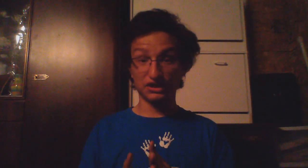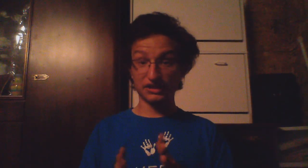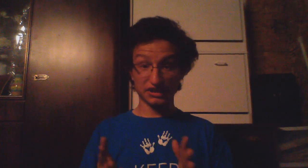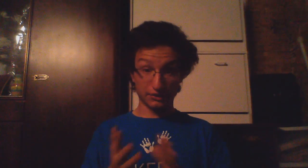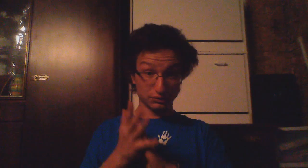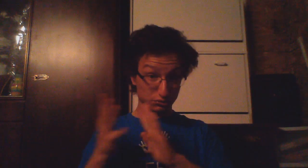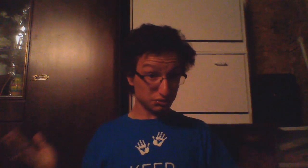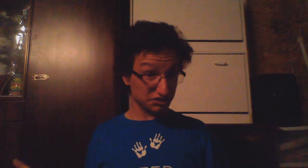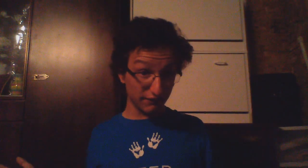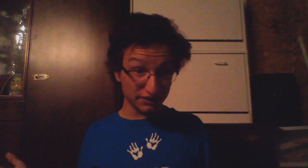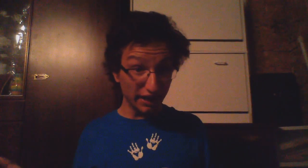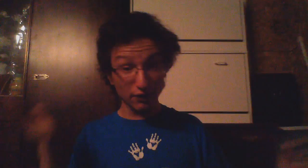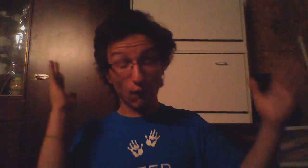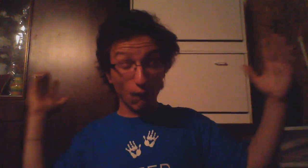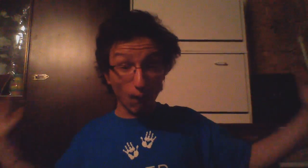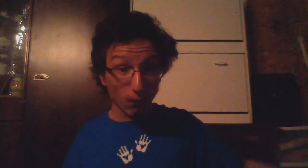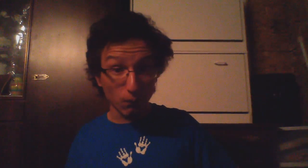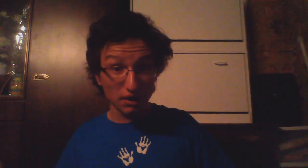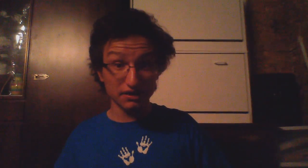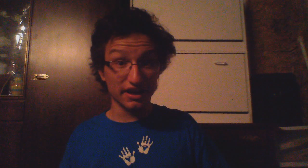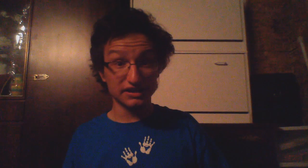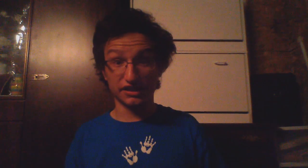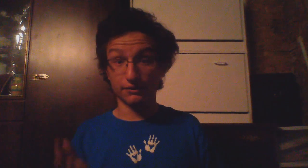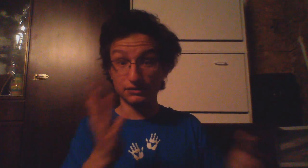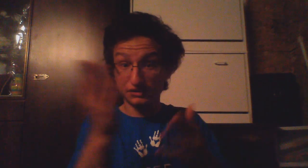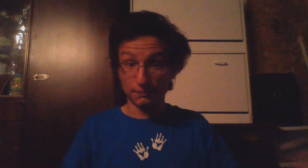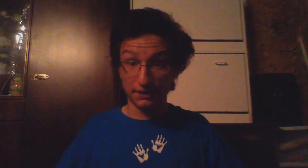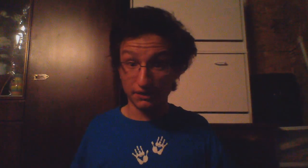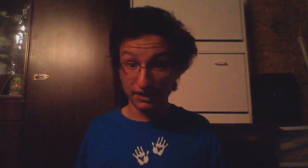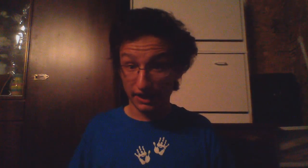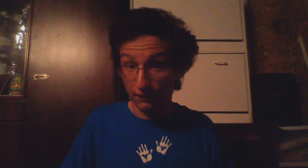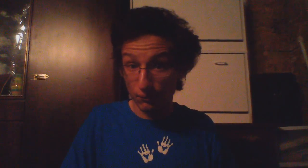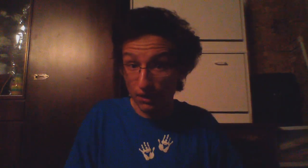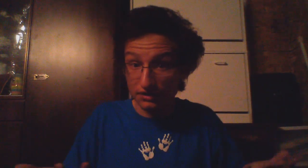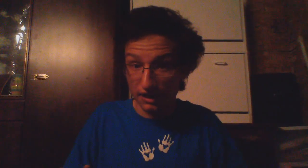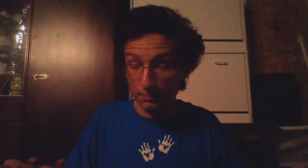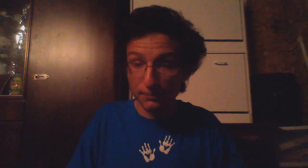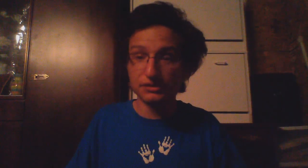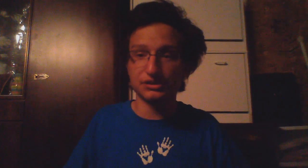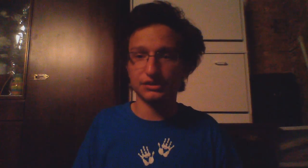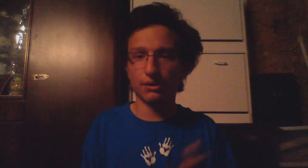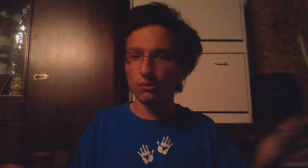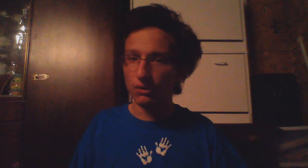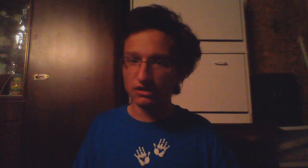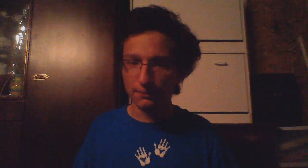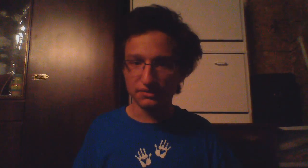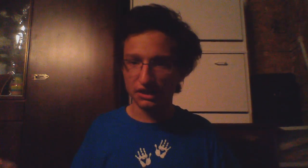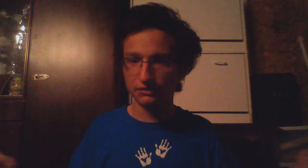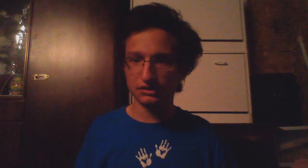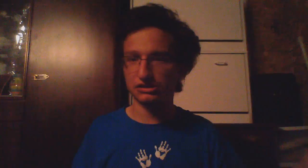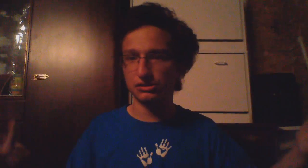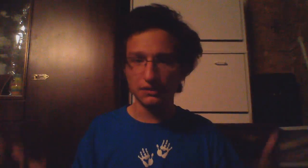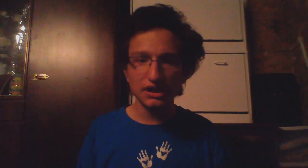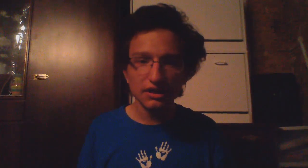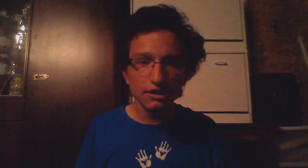day challenge or 7 day or one day challenge depending on what type of course you need on what type of challenges you need